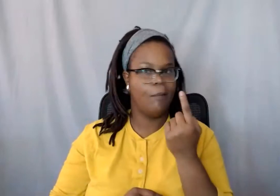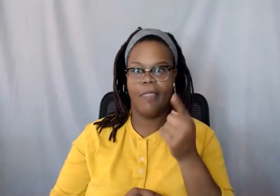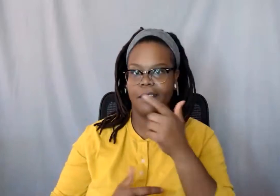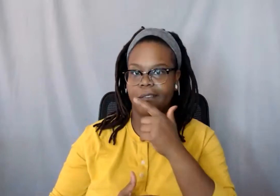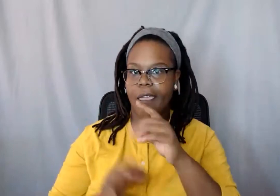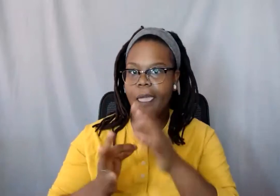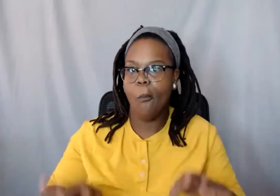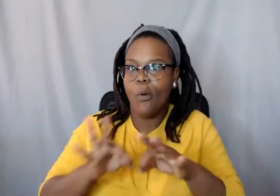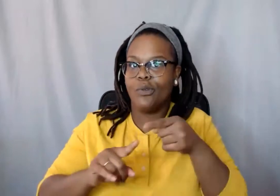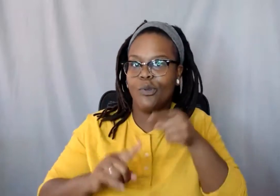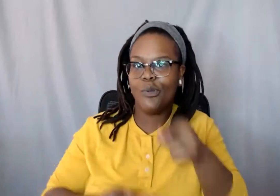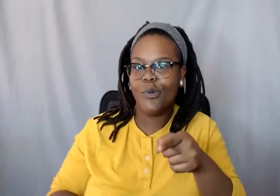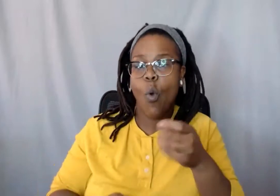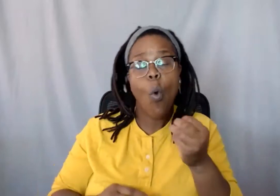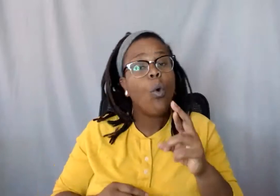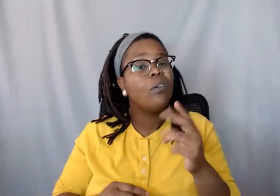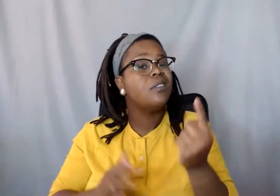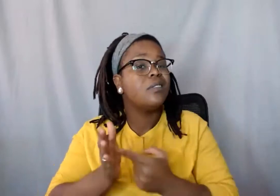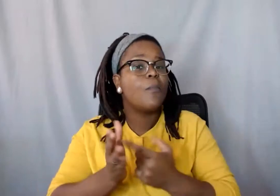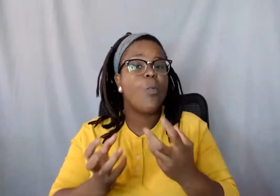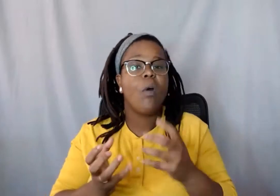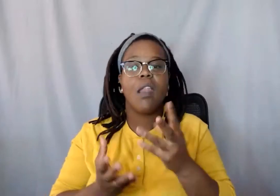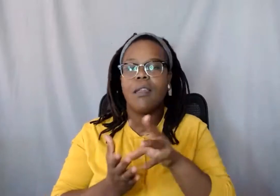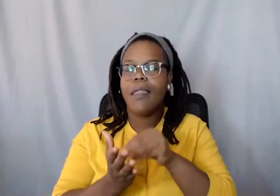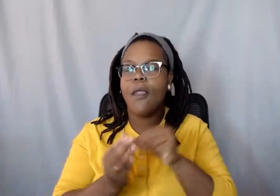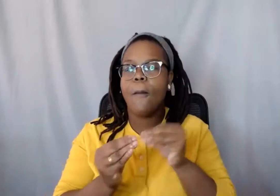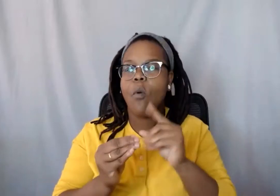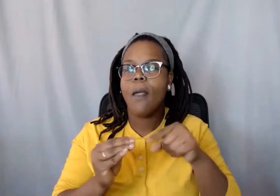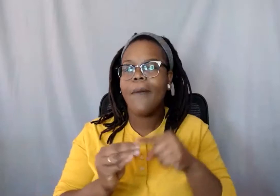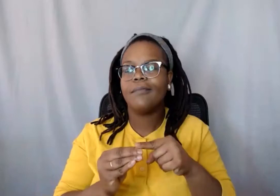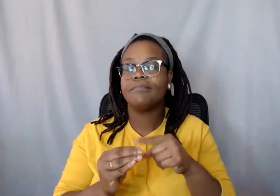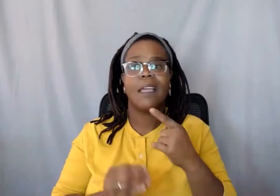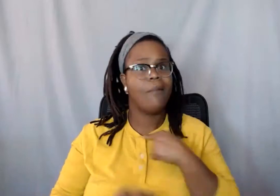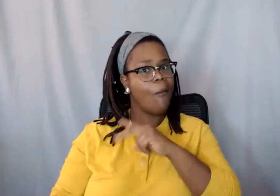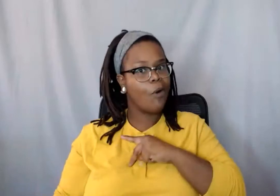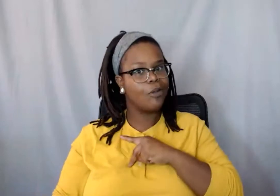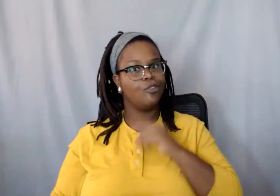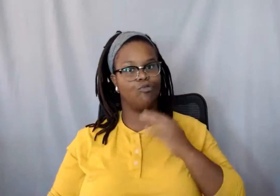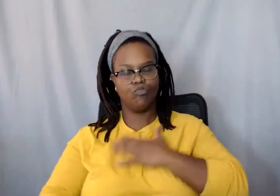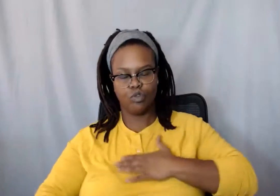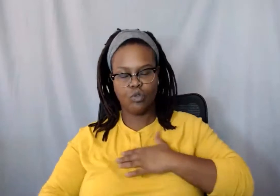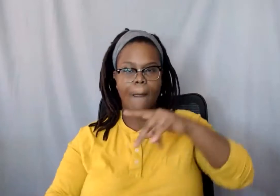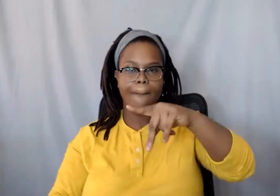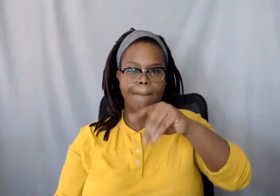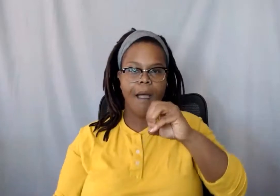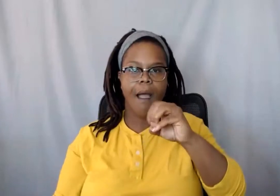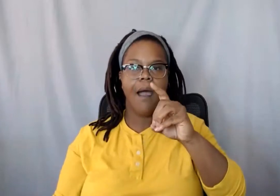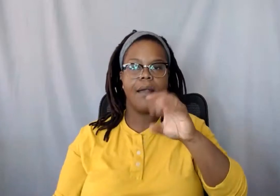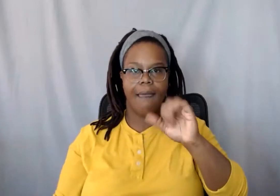that you want to learn more about. And then I personally enjoy podcasts. So if I'm looking to learn more